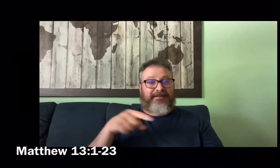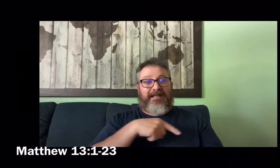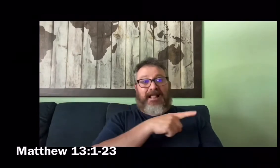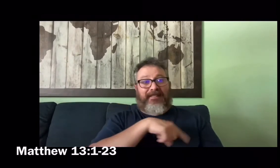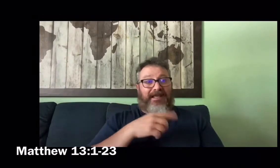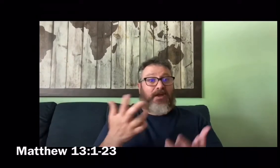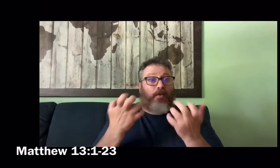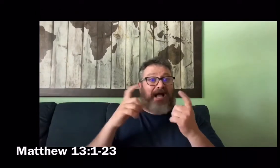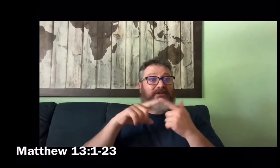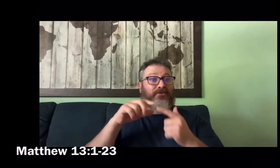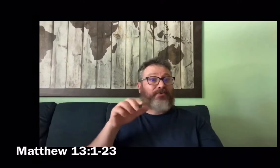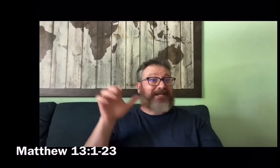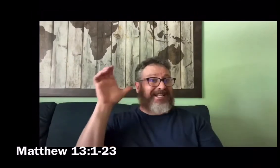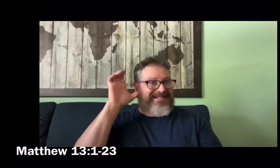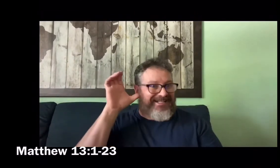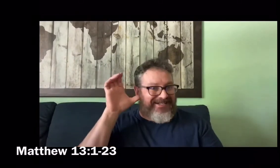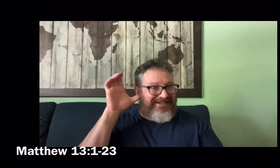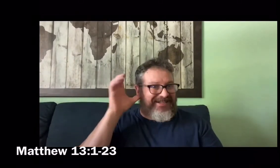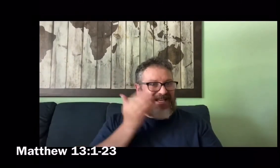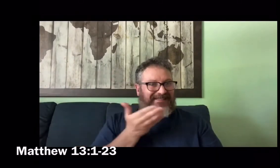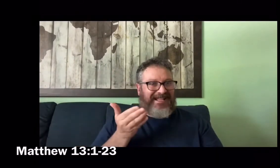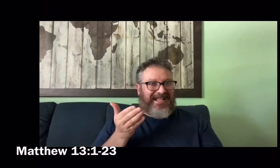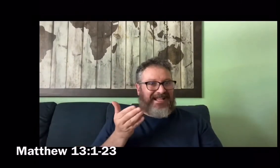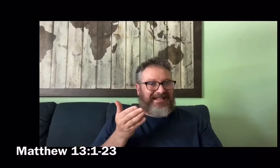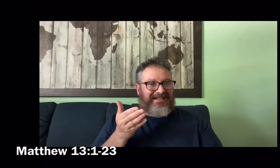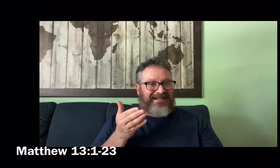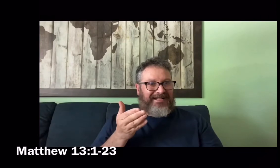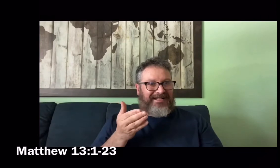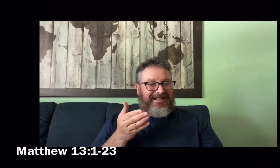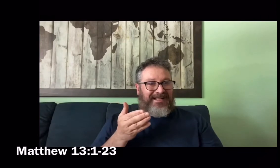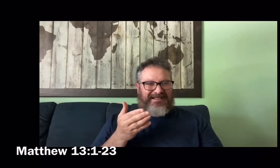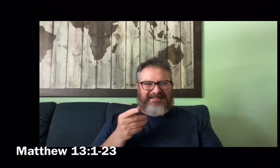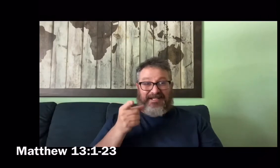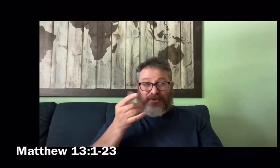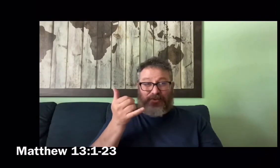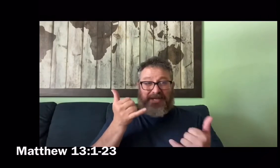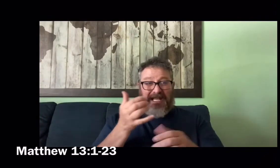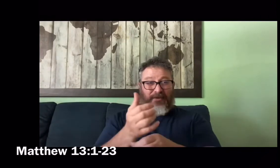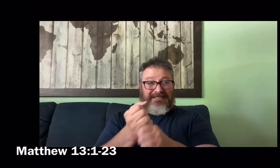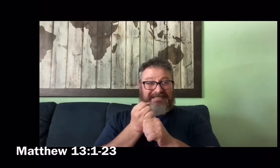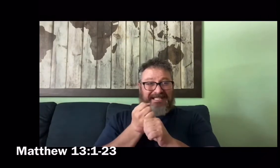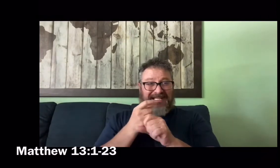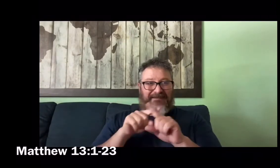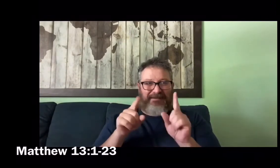and to hear what you hear but did not hear it.